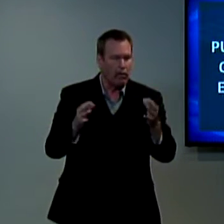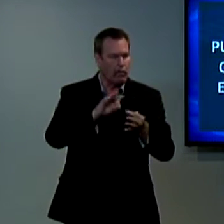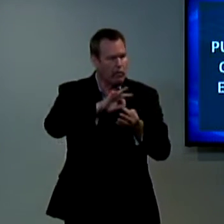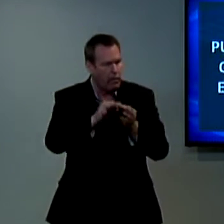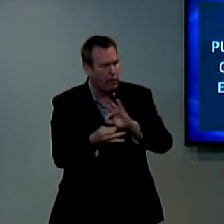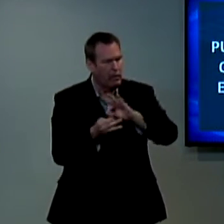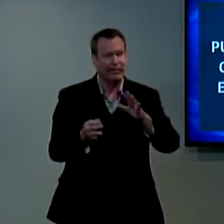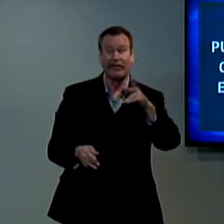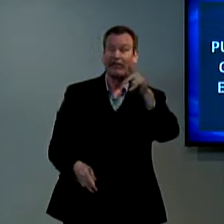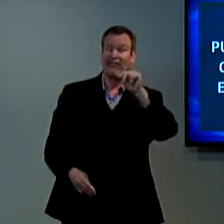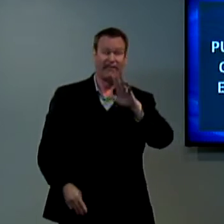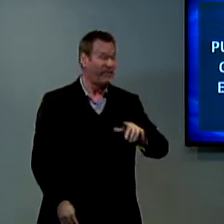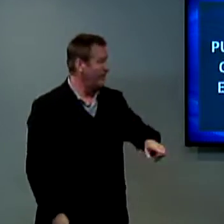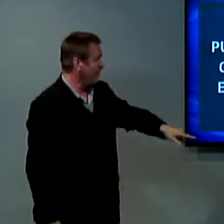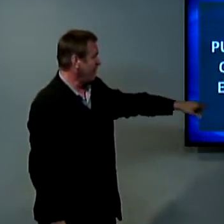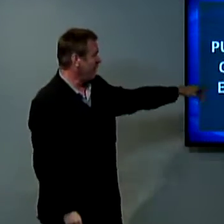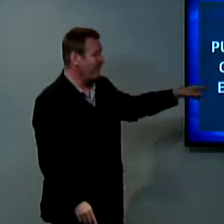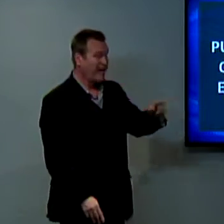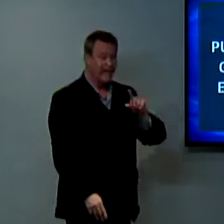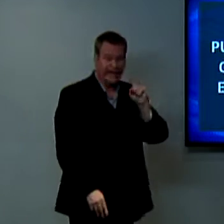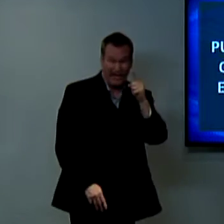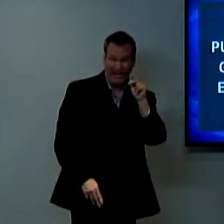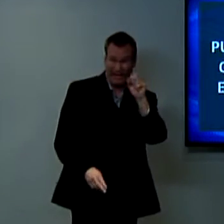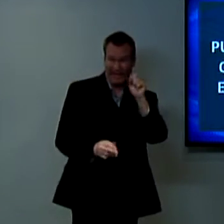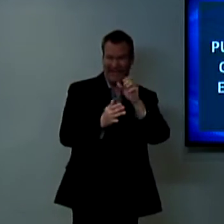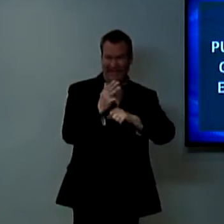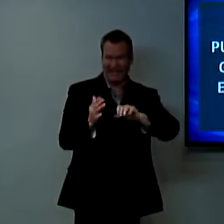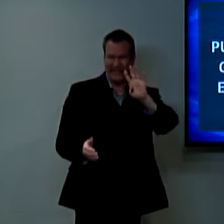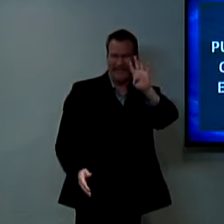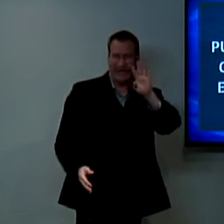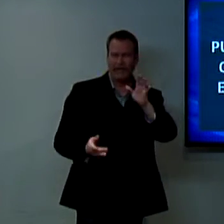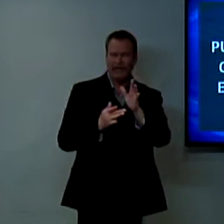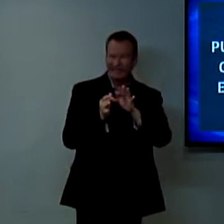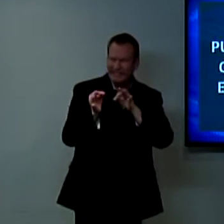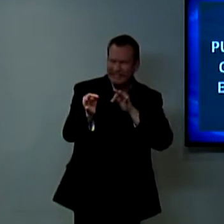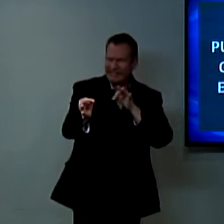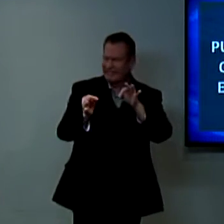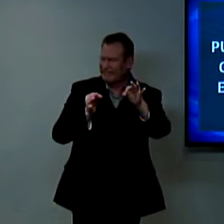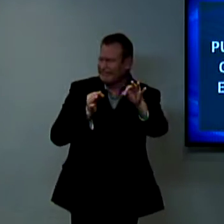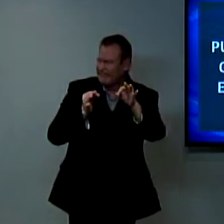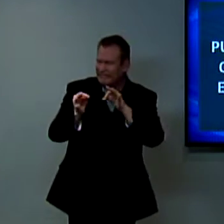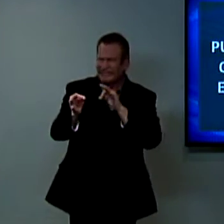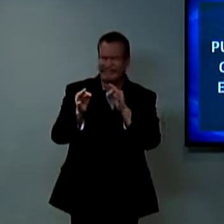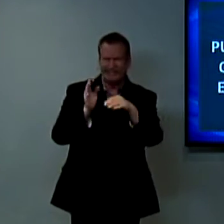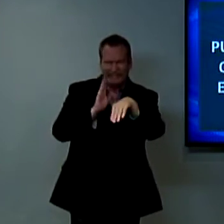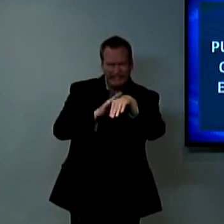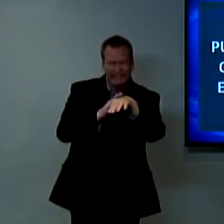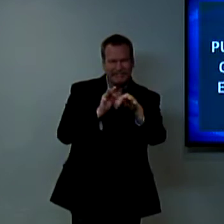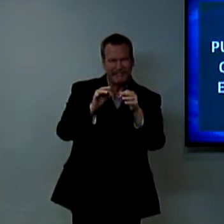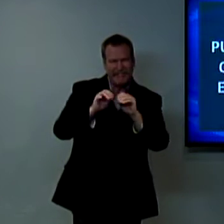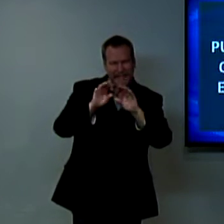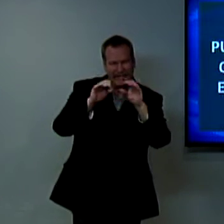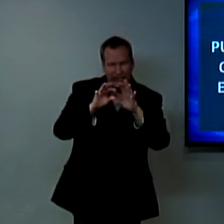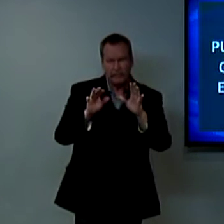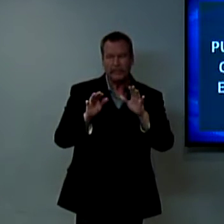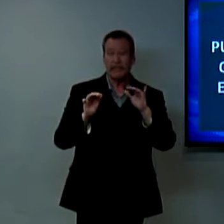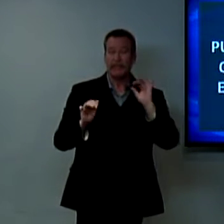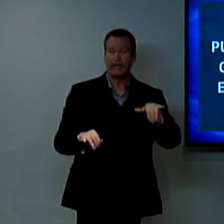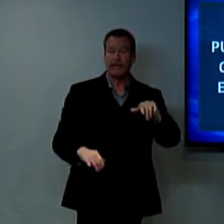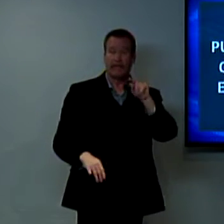And so there are many misunderstandings about the second coming of Christ. And so Paul takes a moment and says, no, no, no, let me clarify